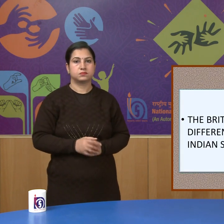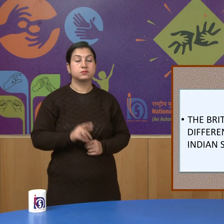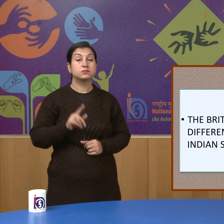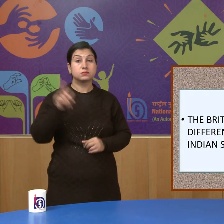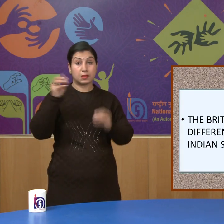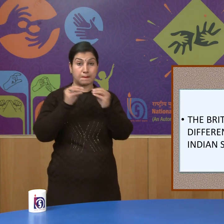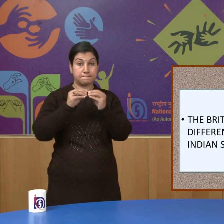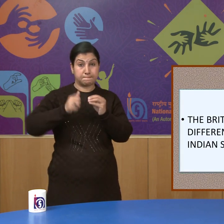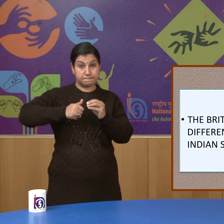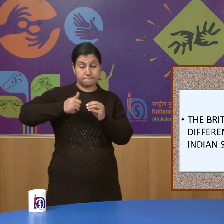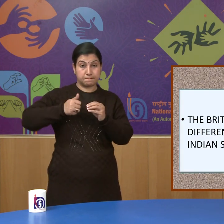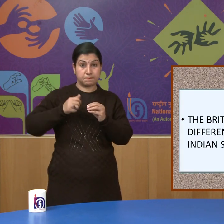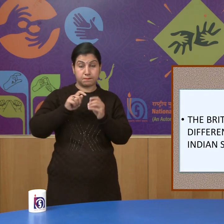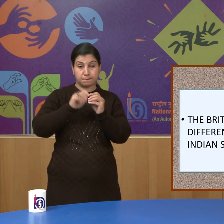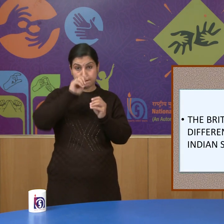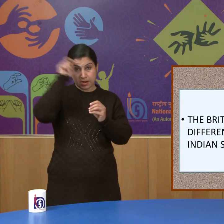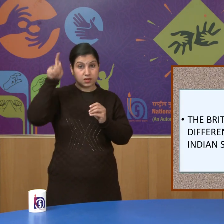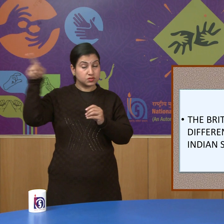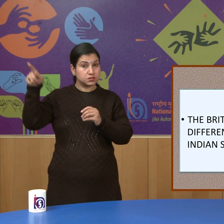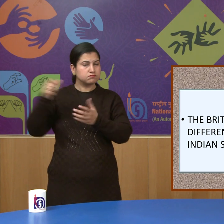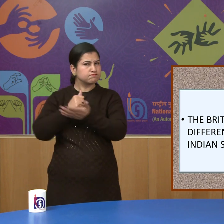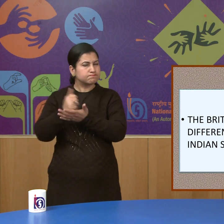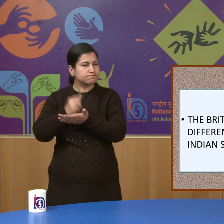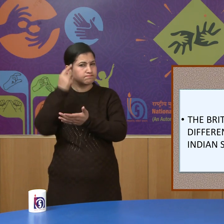tried to create differences between the Indian